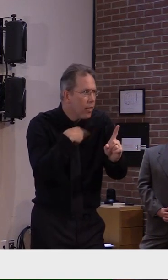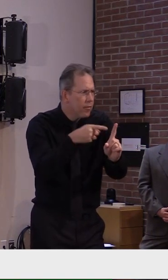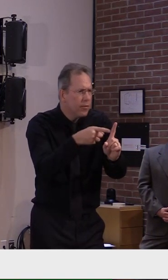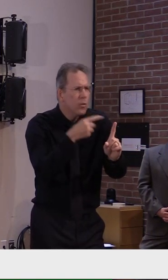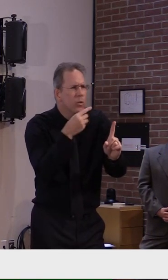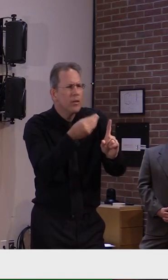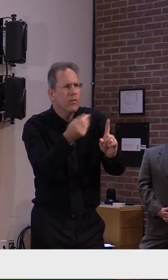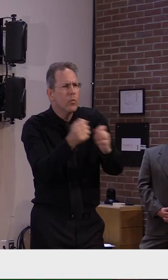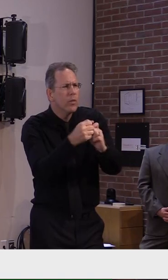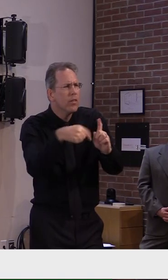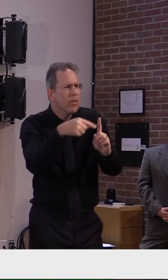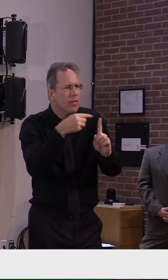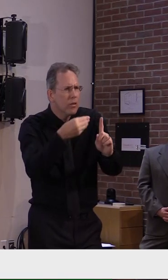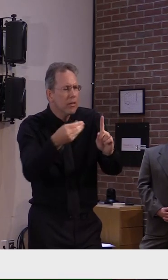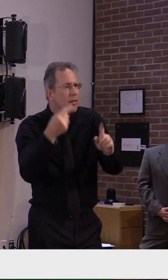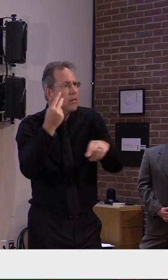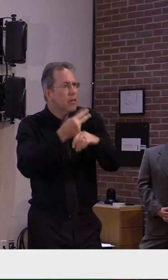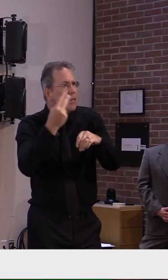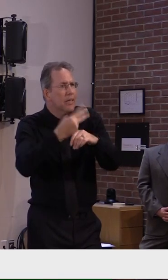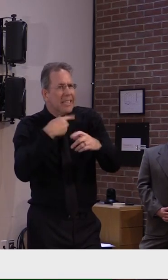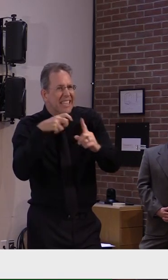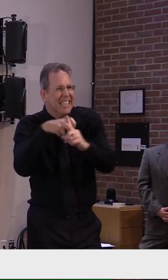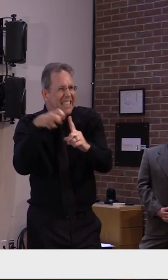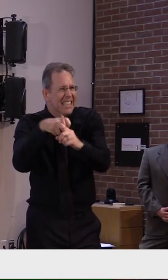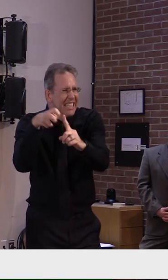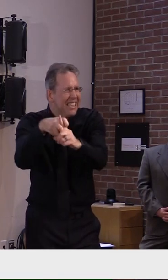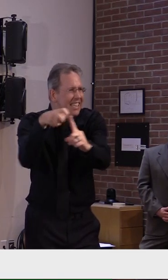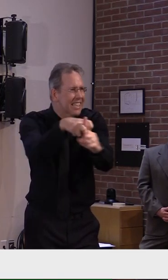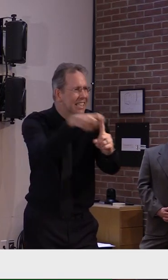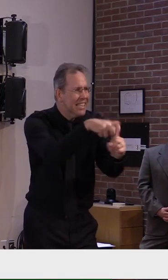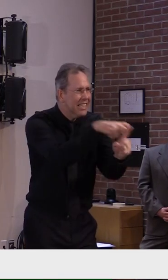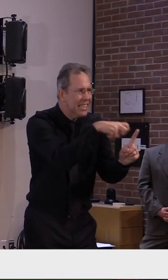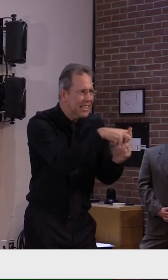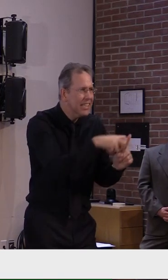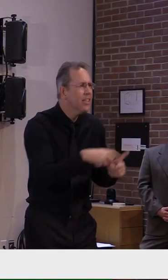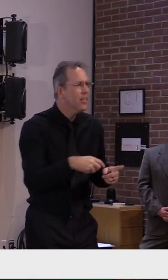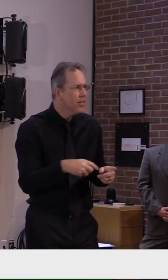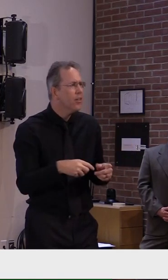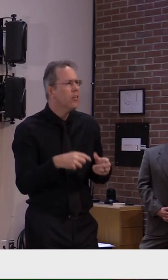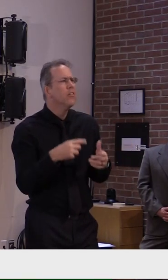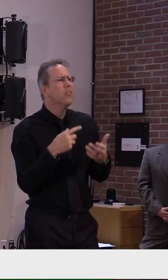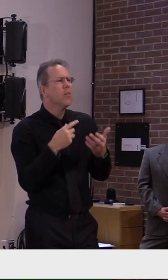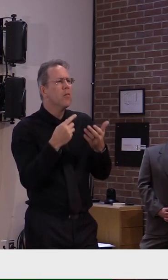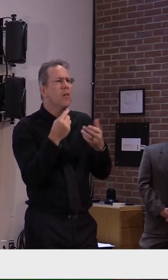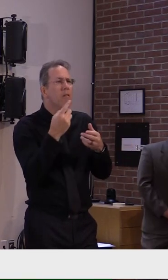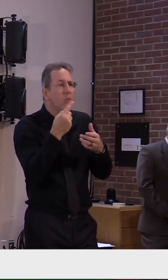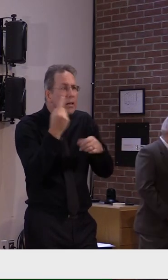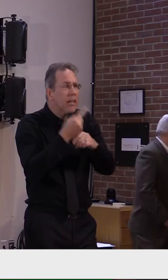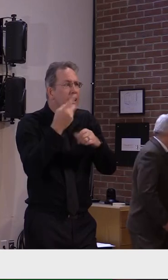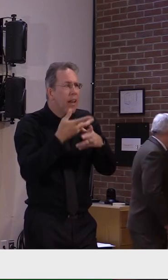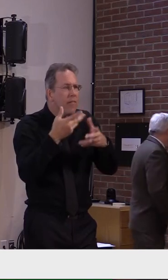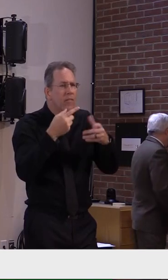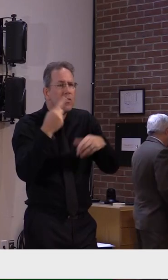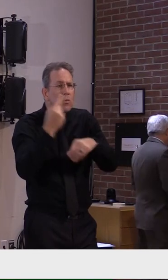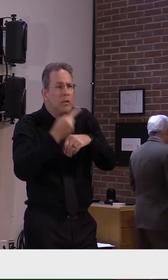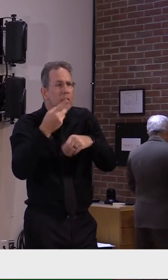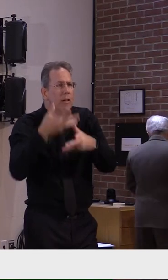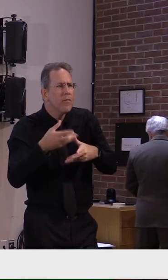80% within the first 24-hour period. So that expectation continues to be met.